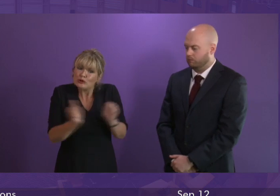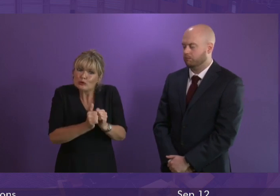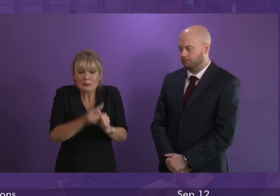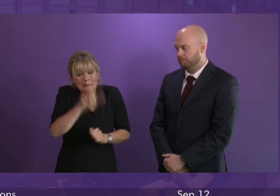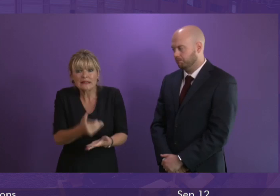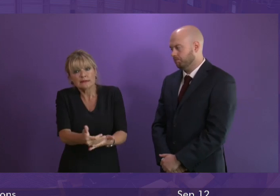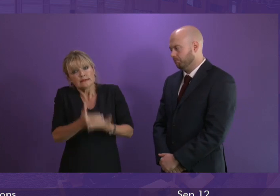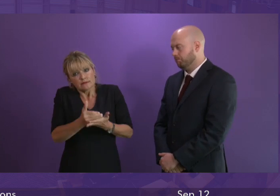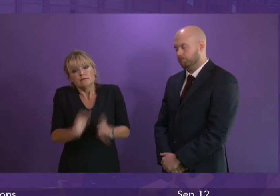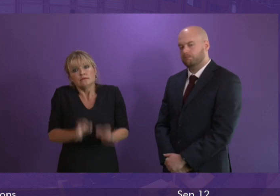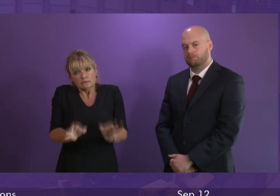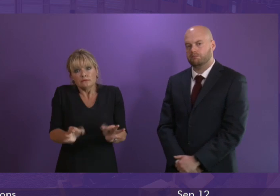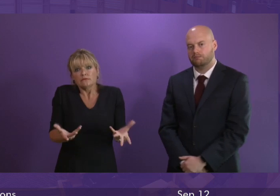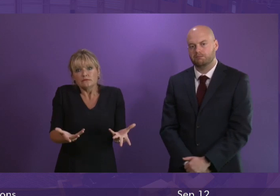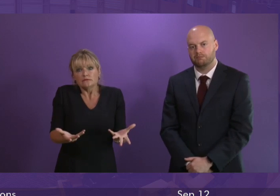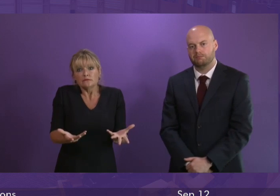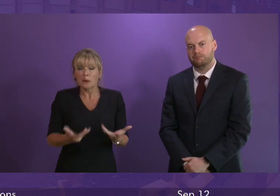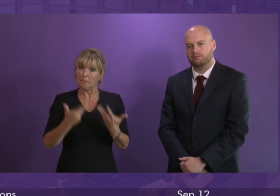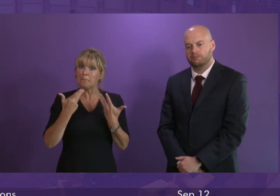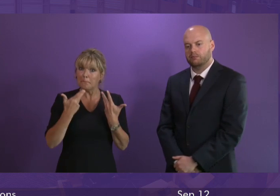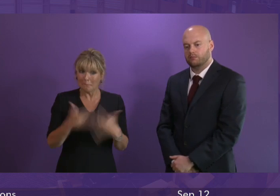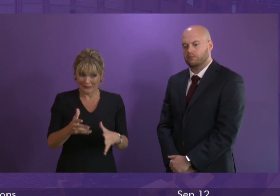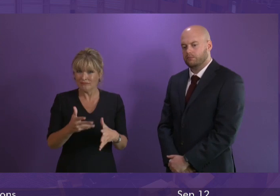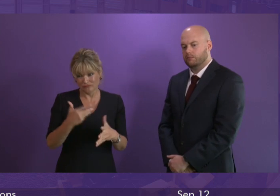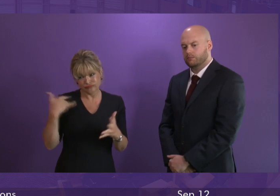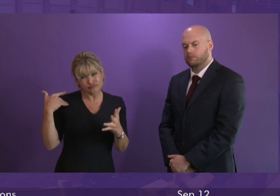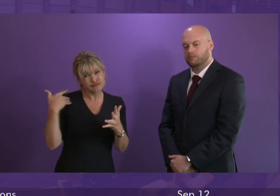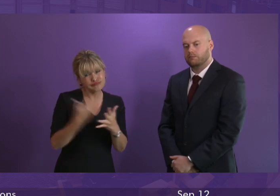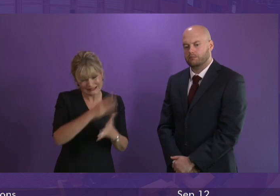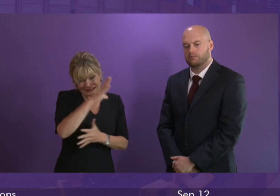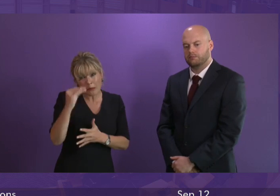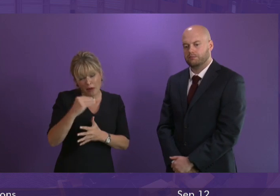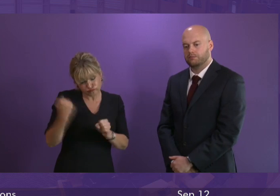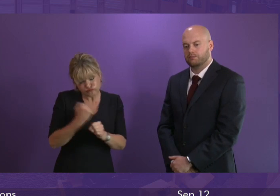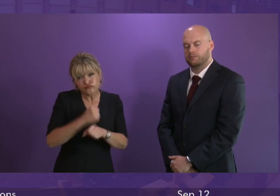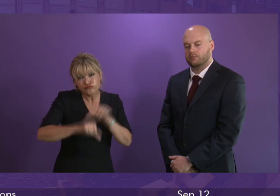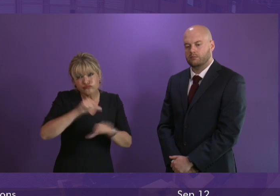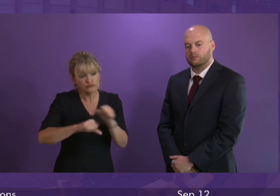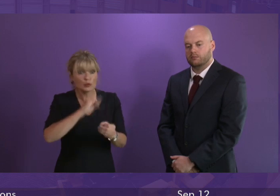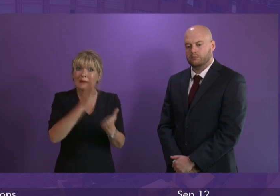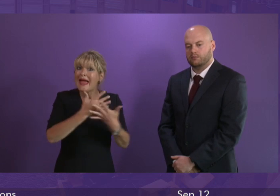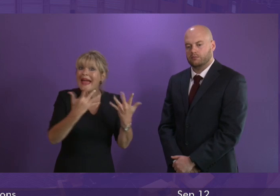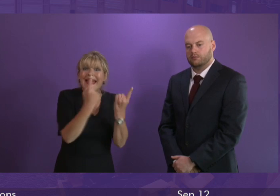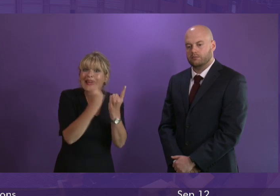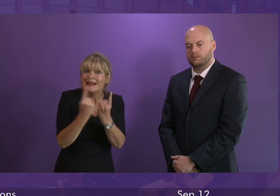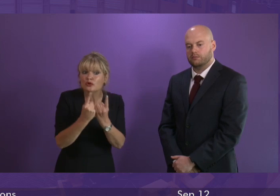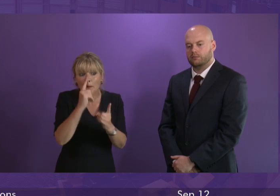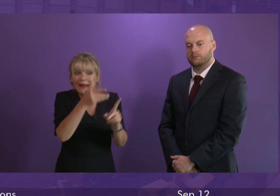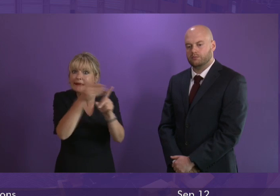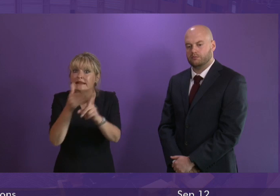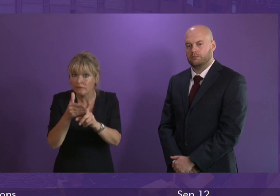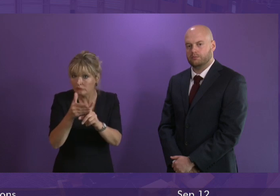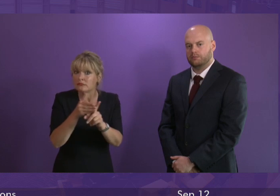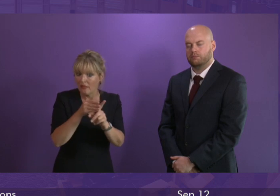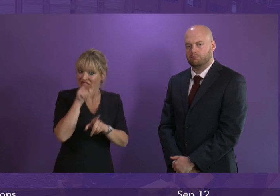safety could have been given. There has been substantial work done over the summer to make sure that any other issues have been identified.